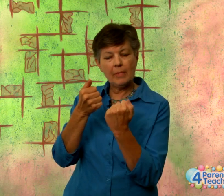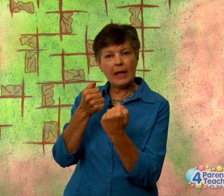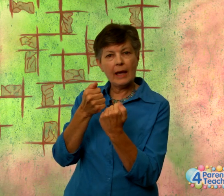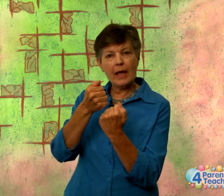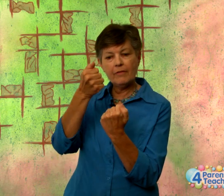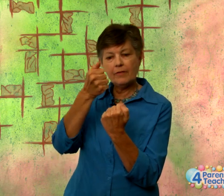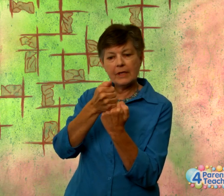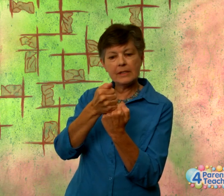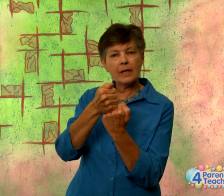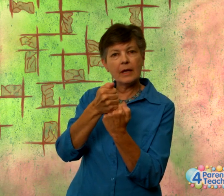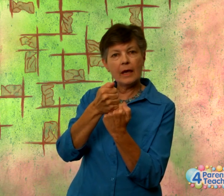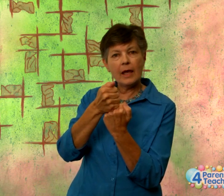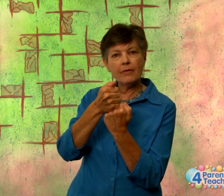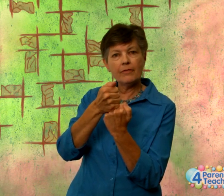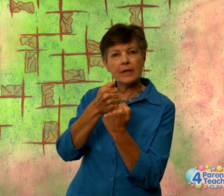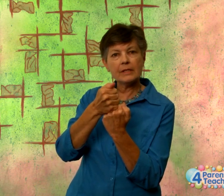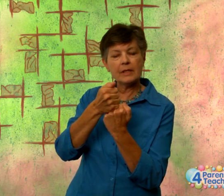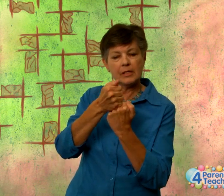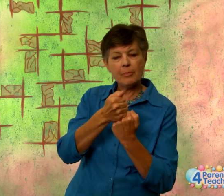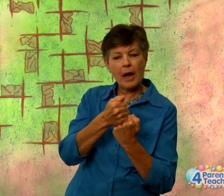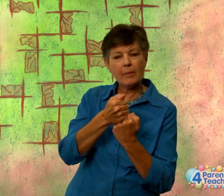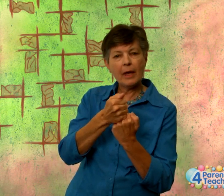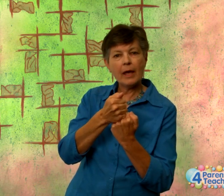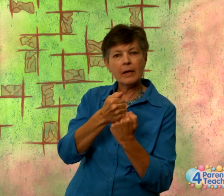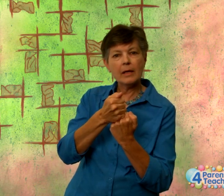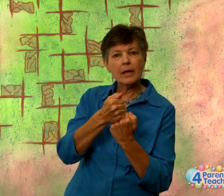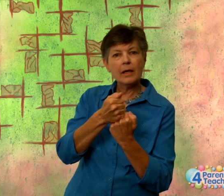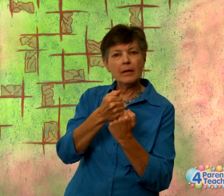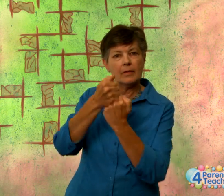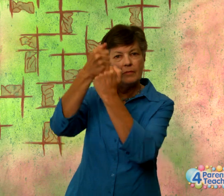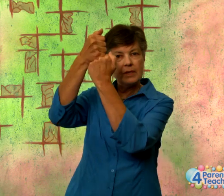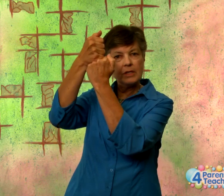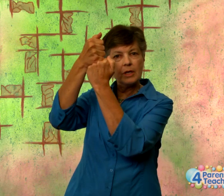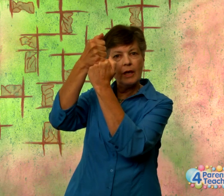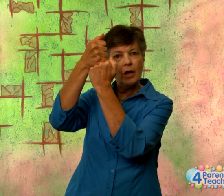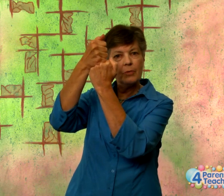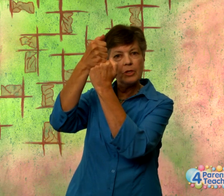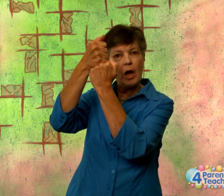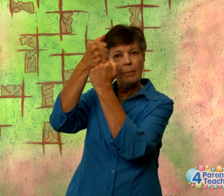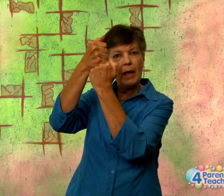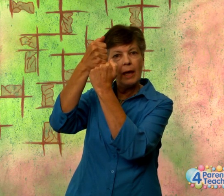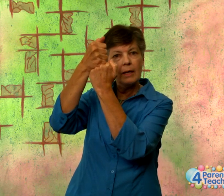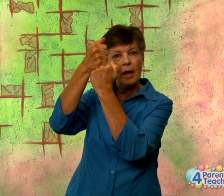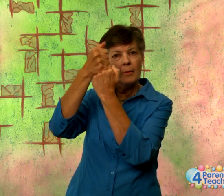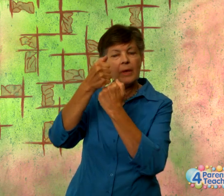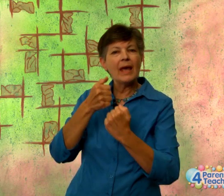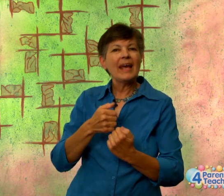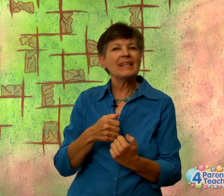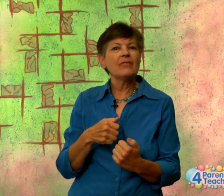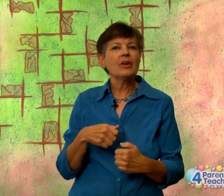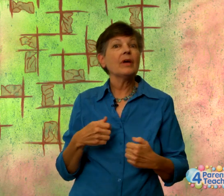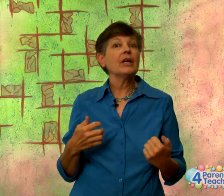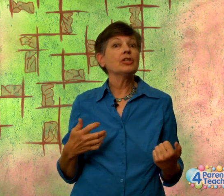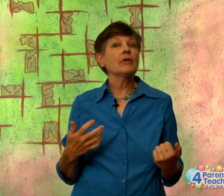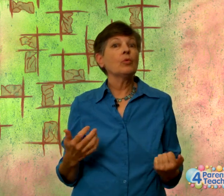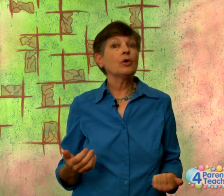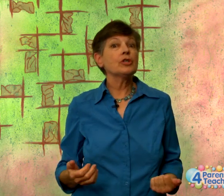to make an A fist and an A fist and this bottom hand fist is going to help the top hand up. It's a variation of the word